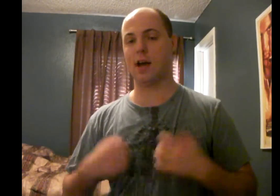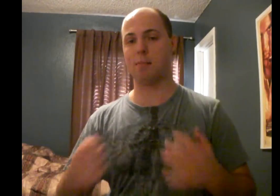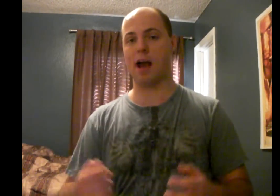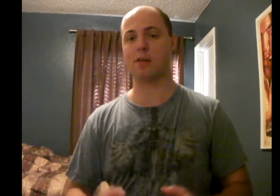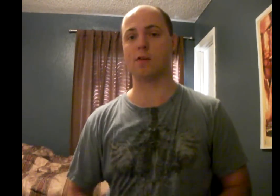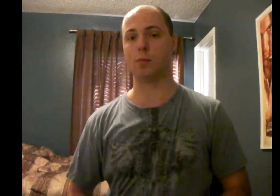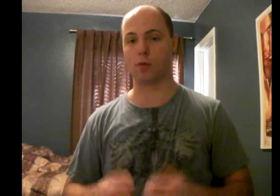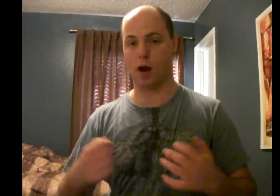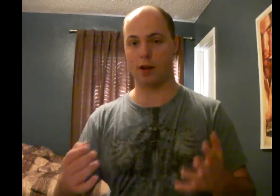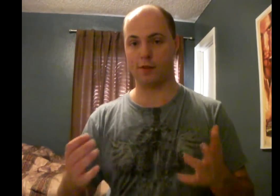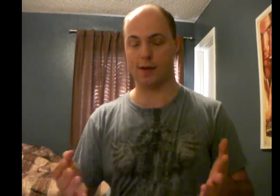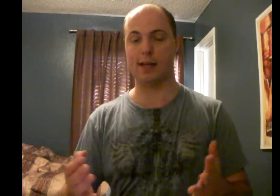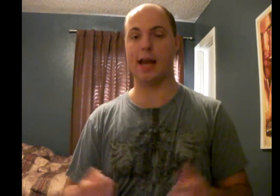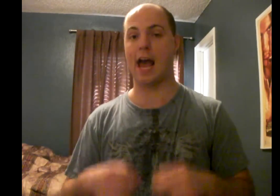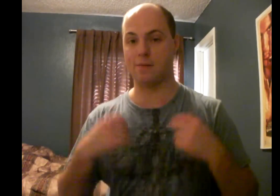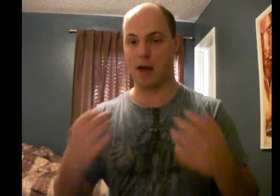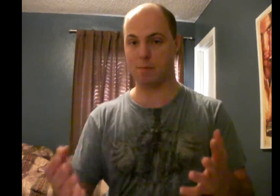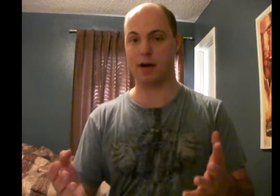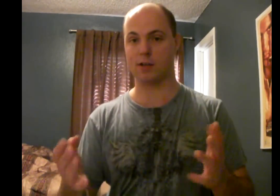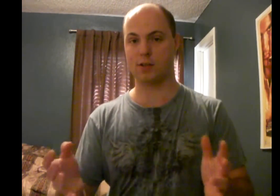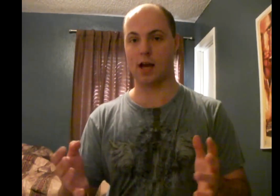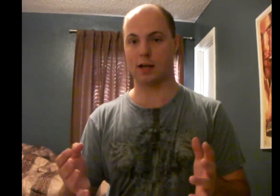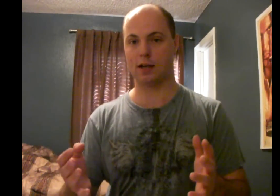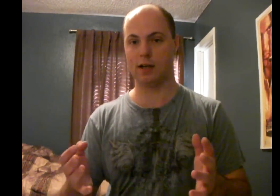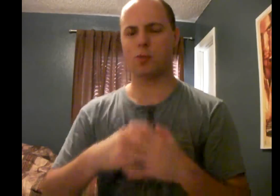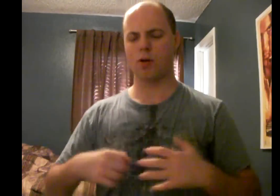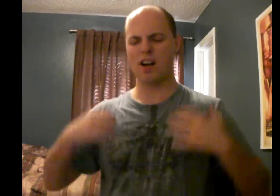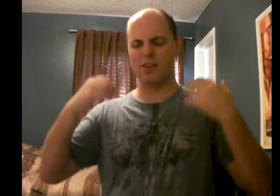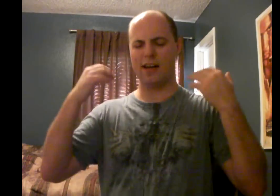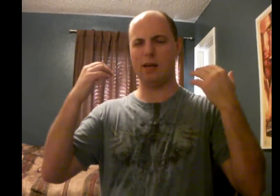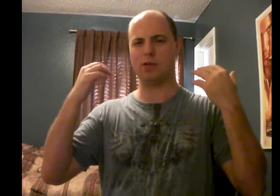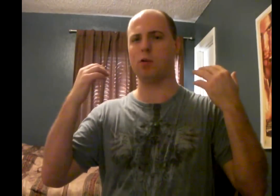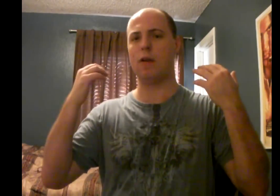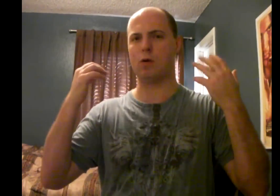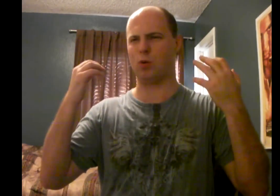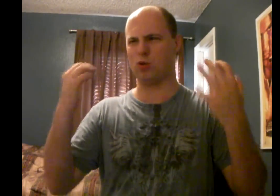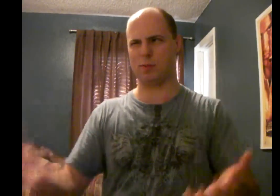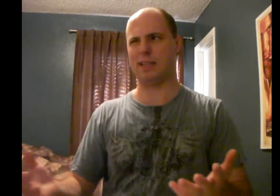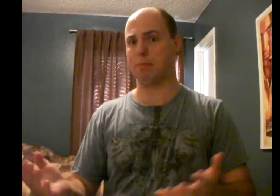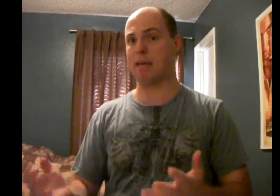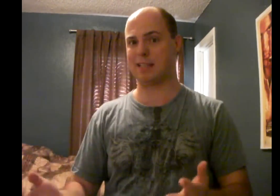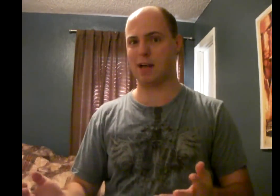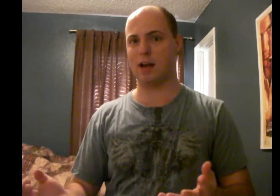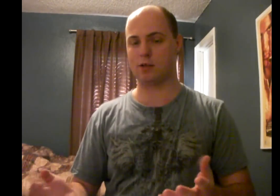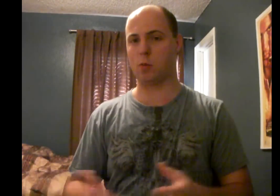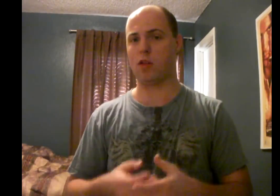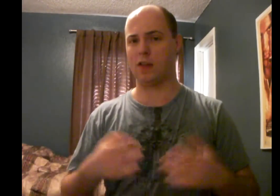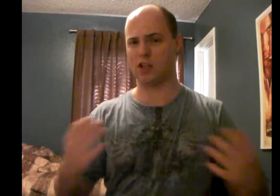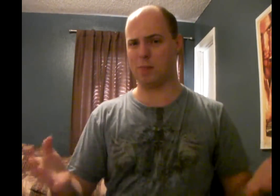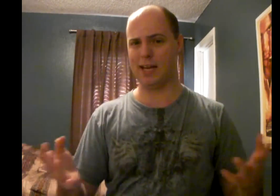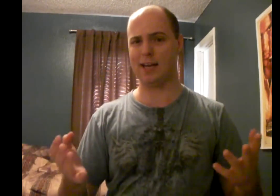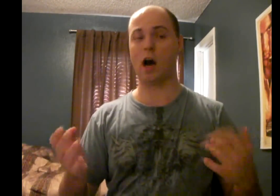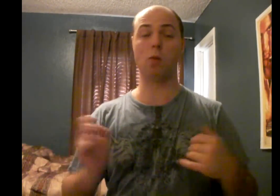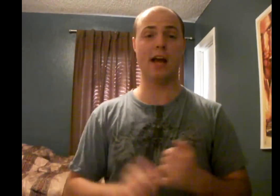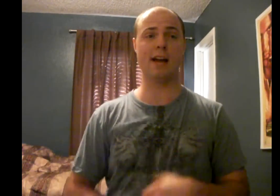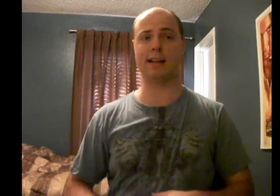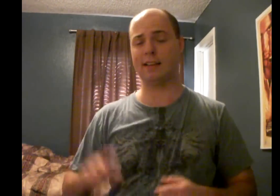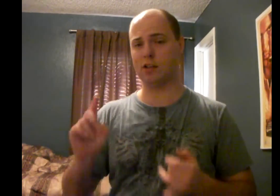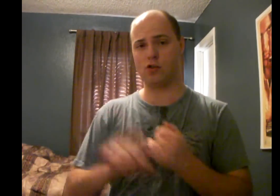I'd stop by and review Piranha 3D and Vampires Suck. So Piranha 3D was a movie I was ultimately mixed on as to whether they should make it. On one hand, I liked